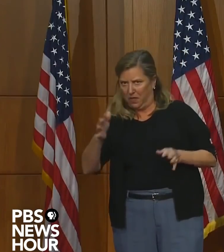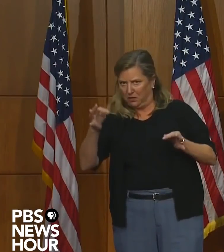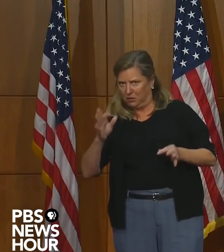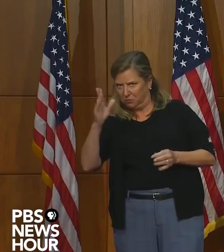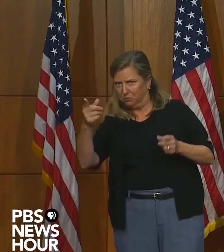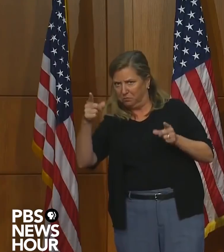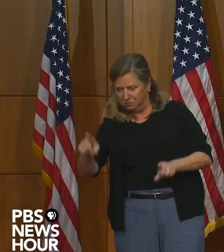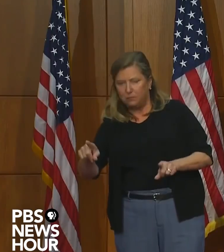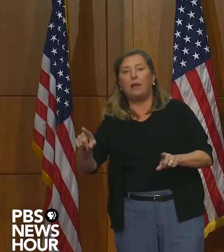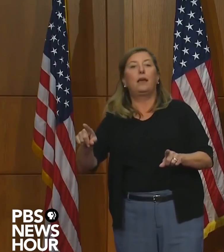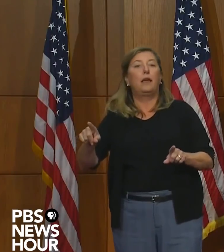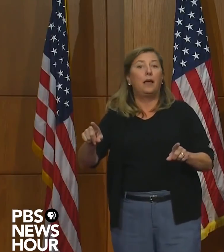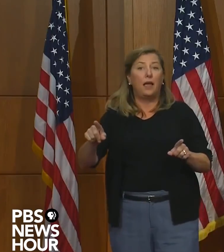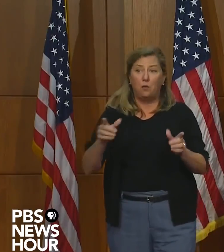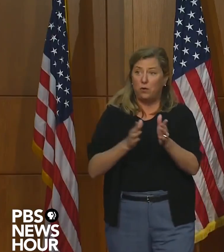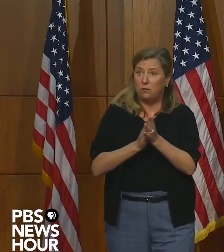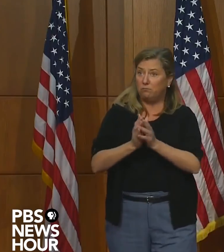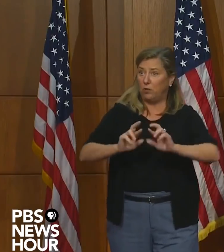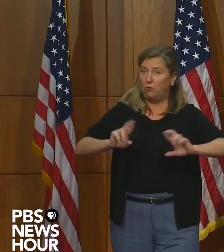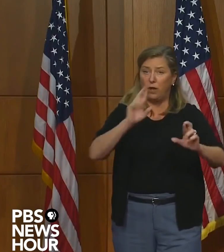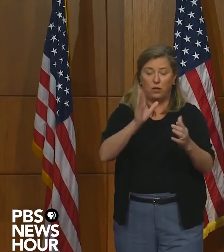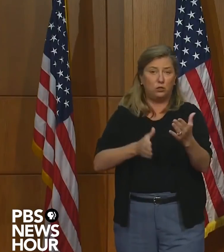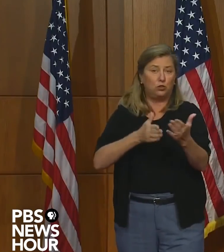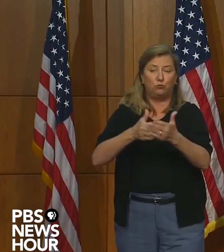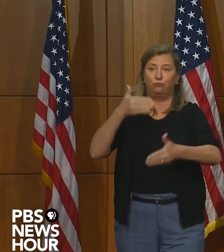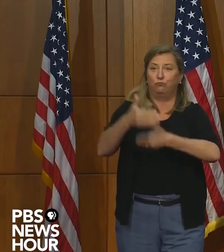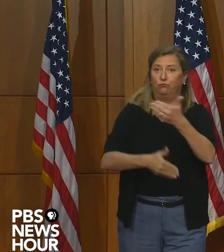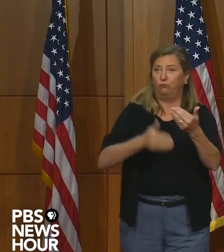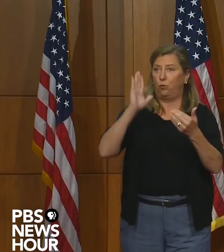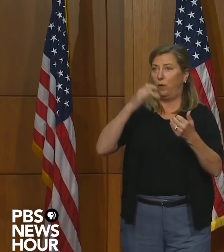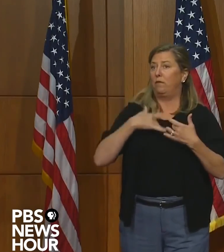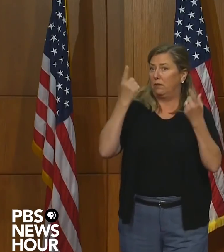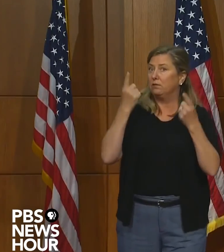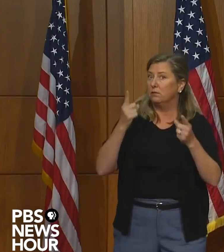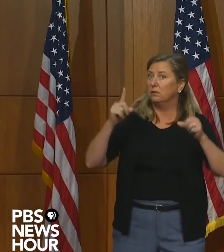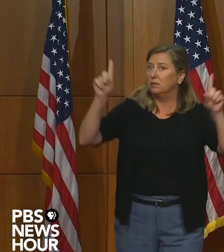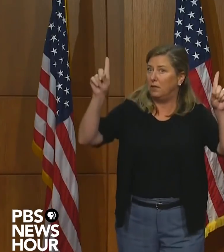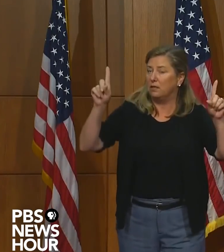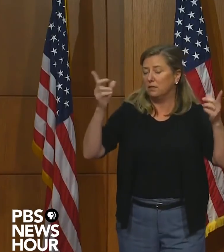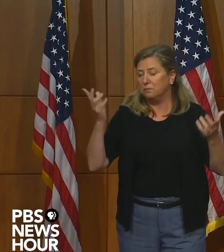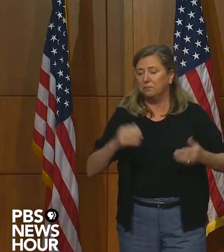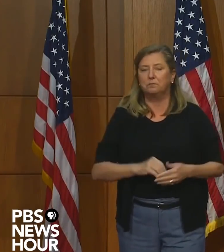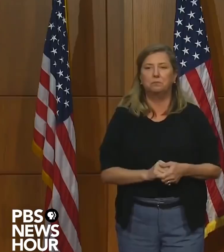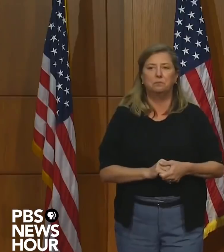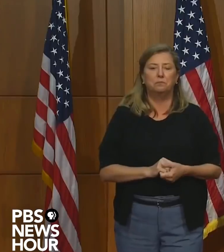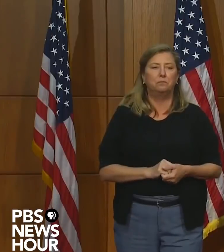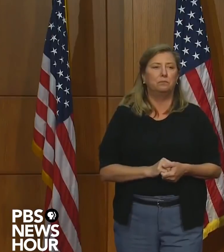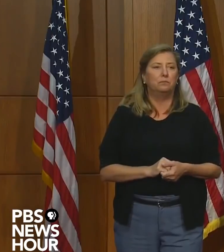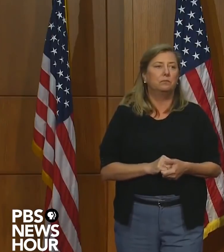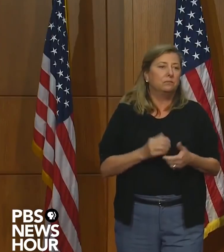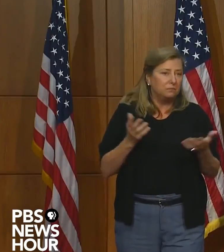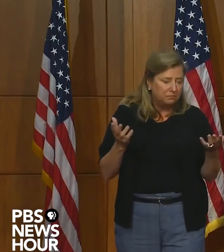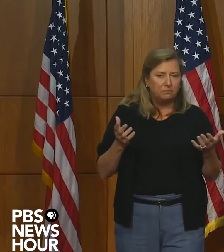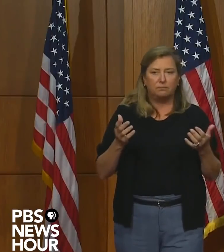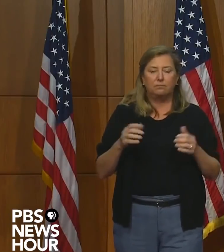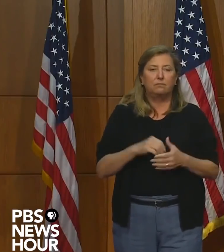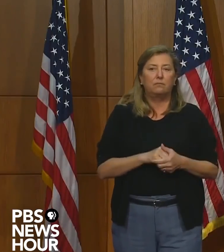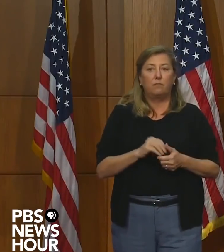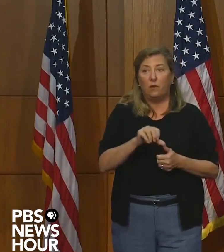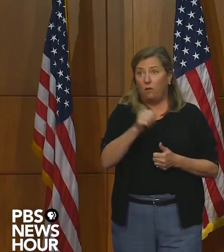and we look forward to litigating that action successfully as the days may come and any others.